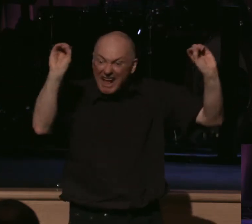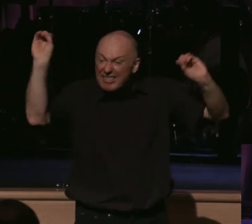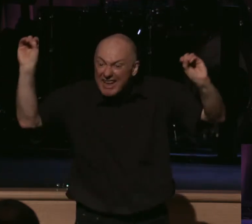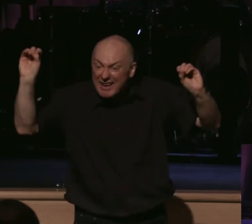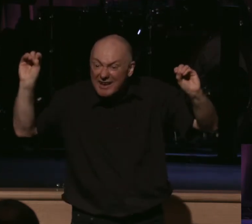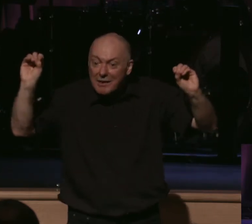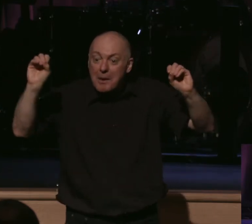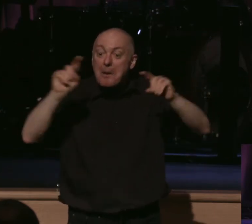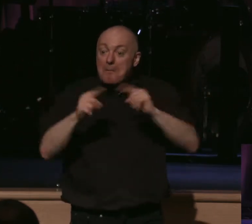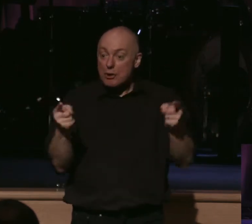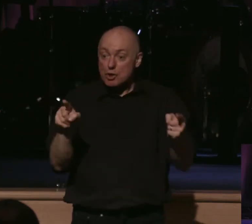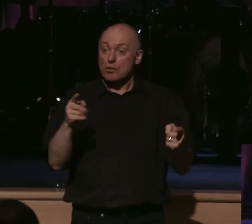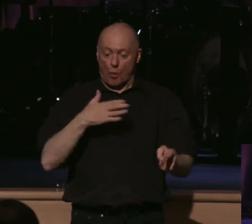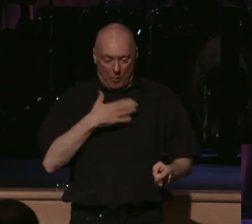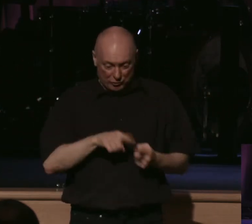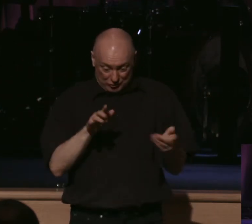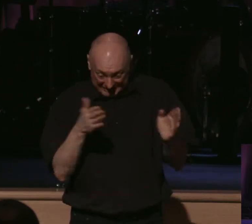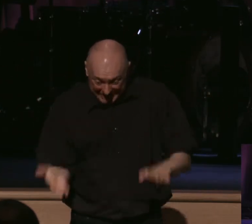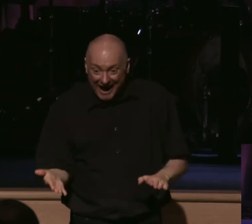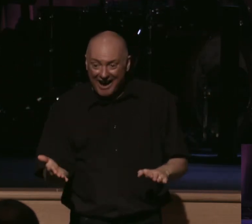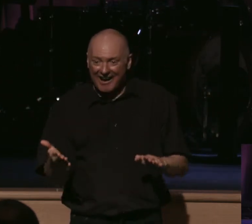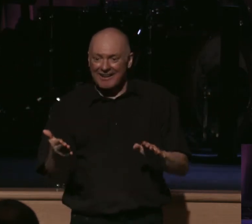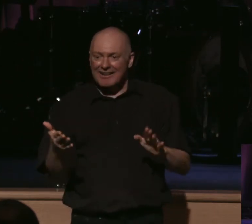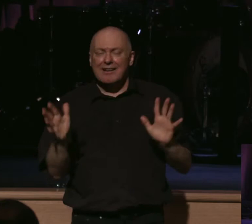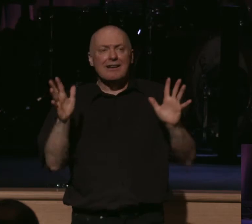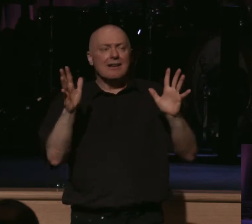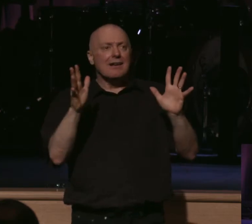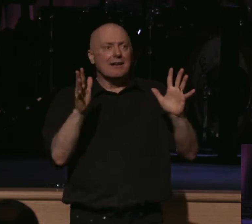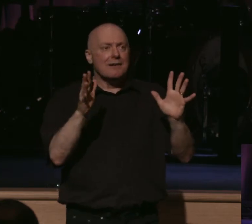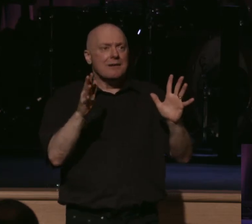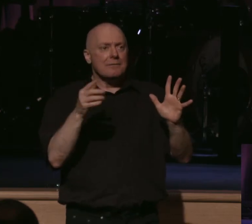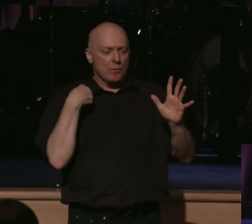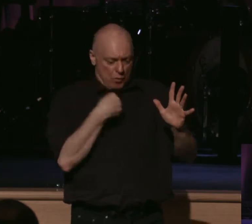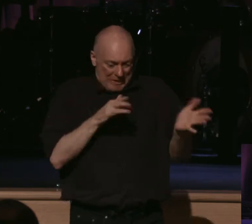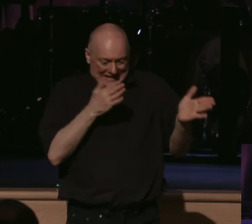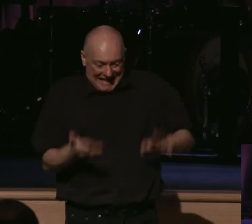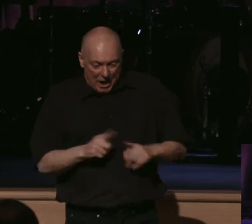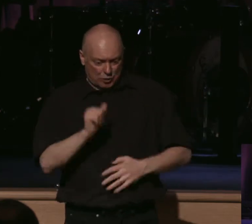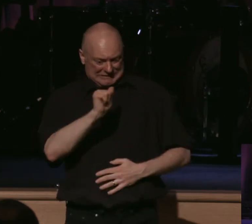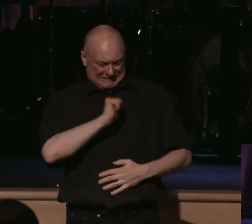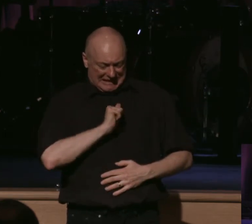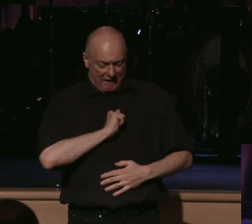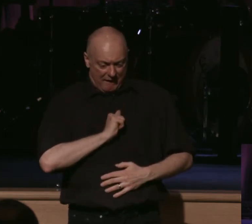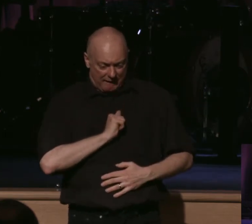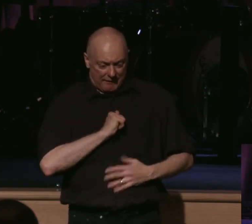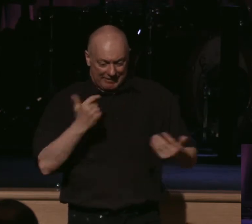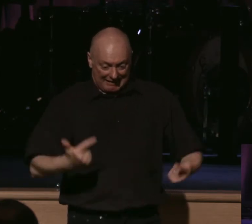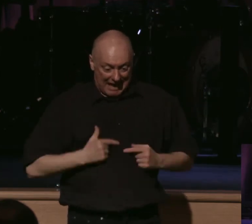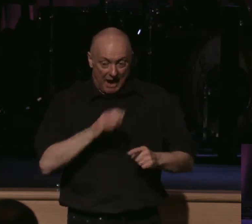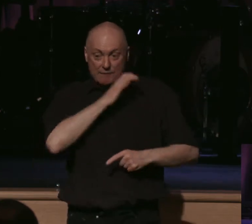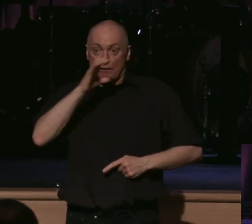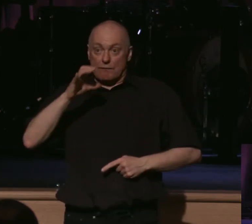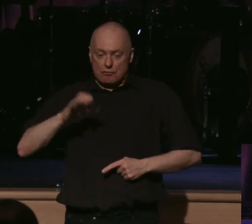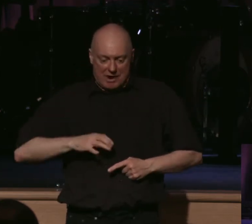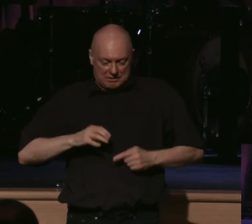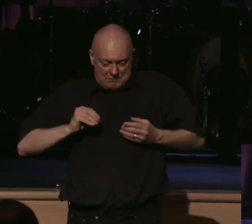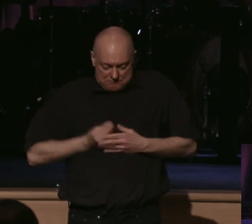But with Christ in us, the potential then for everything. So as we die to self, the life of Christ explodes